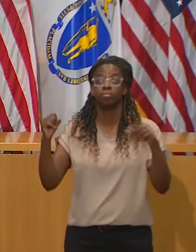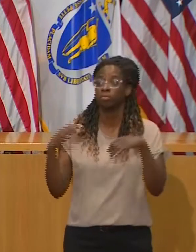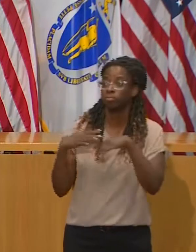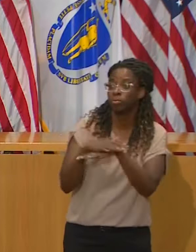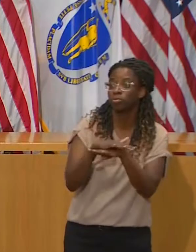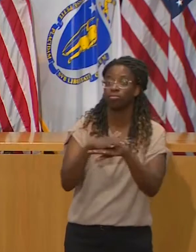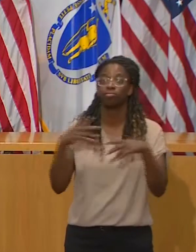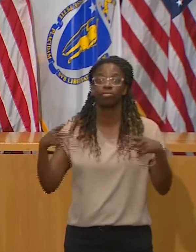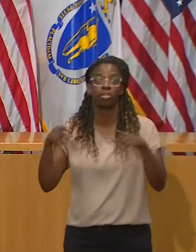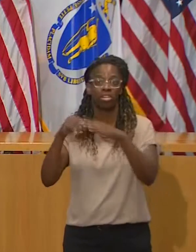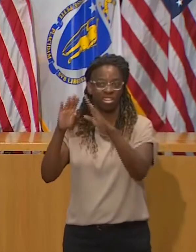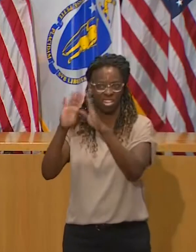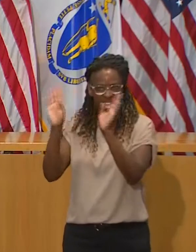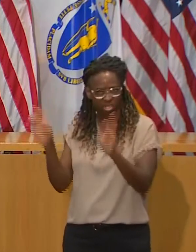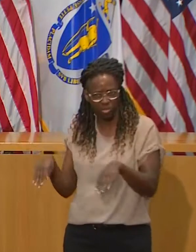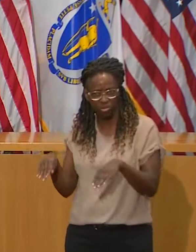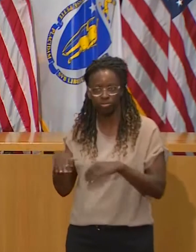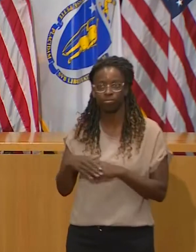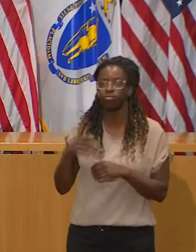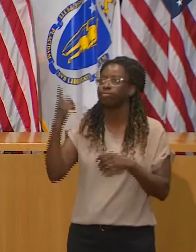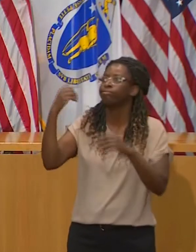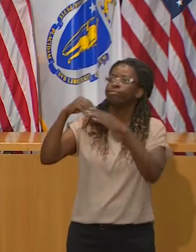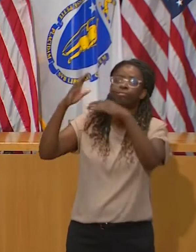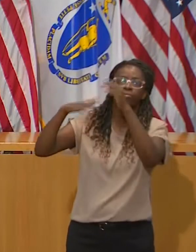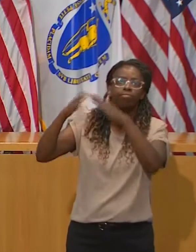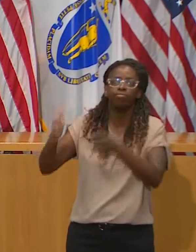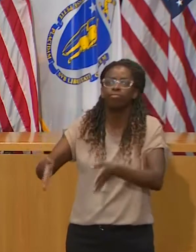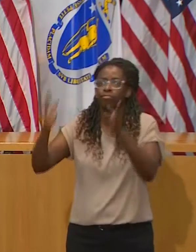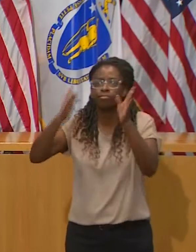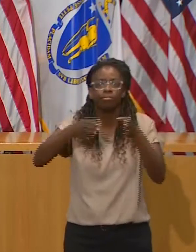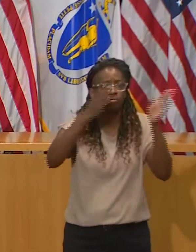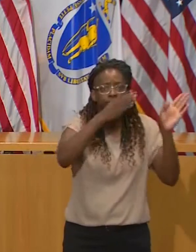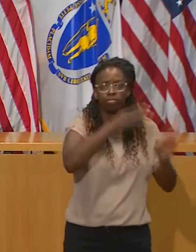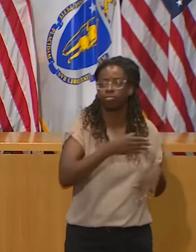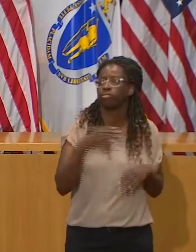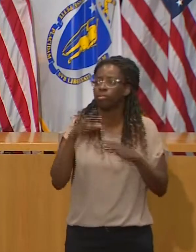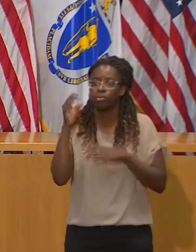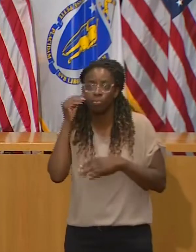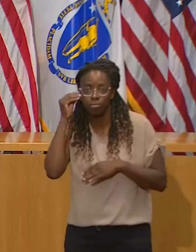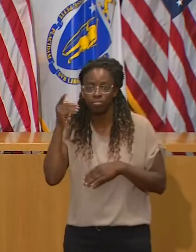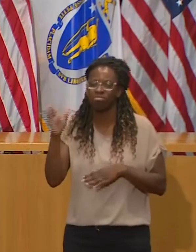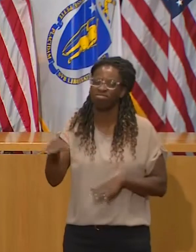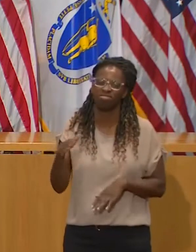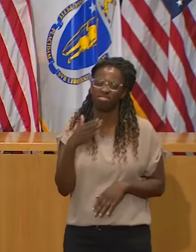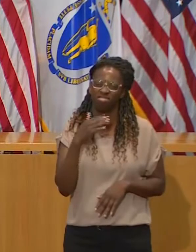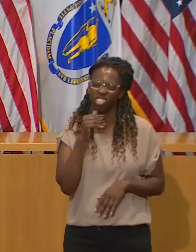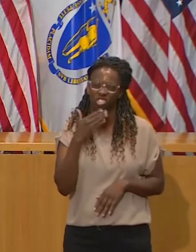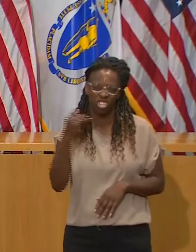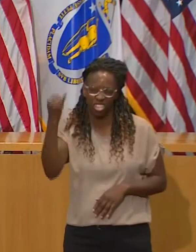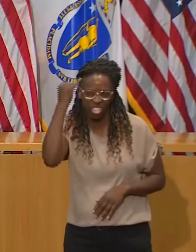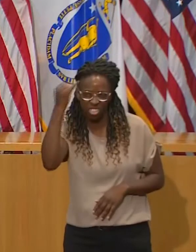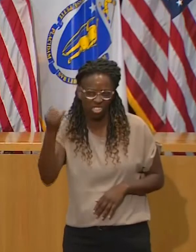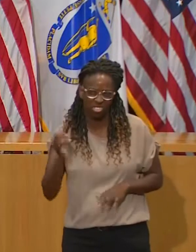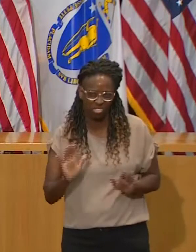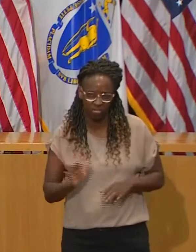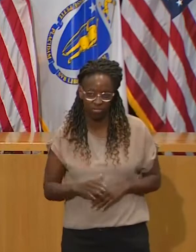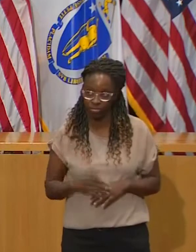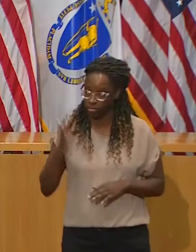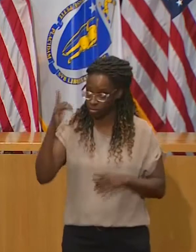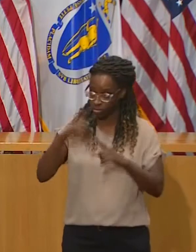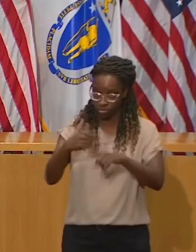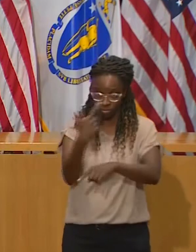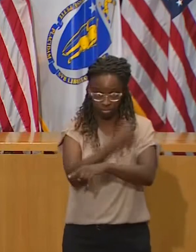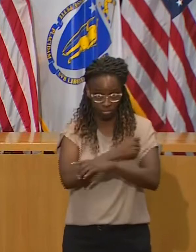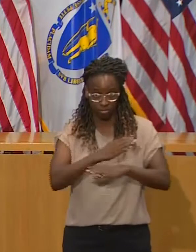treatment or a vaccine. I know that's hard news for everybody, but the simple truth of the matter is. In many